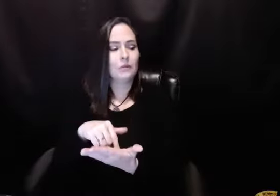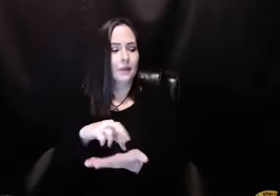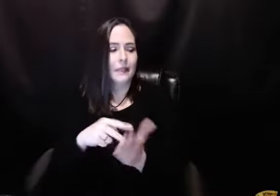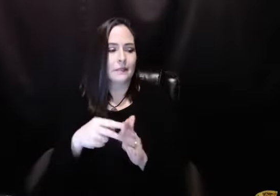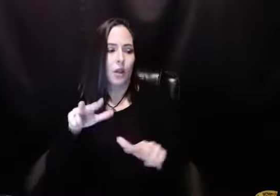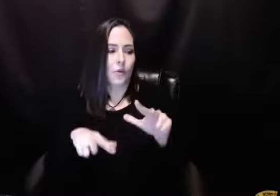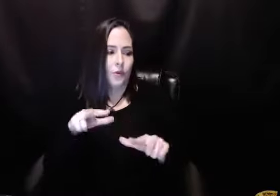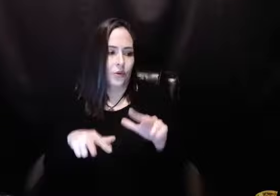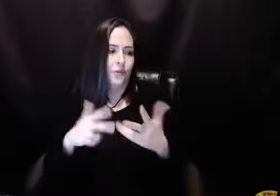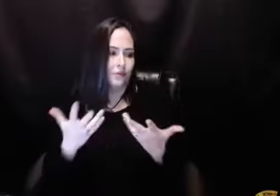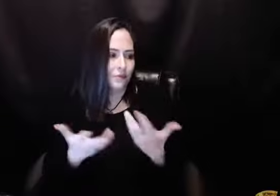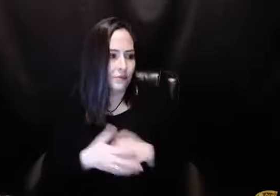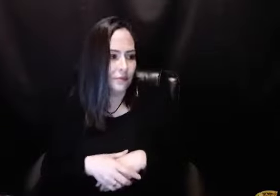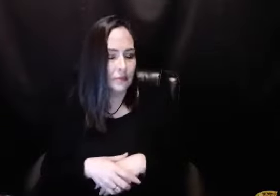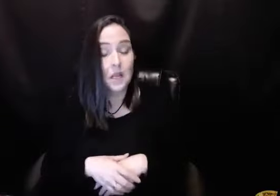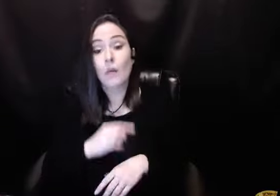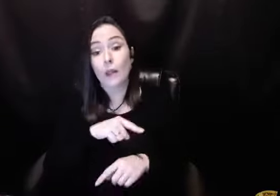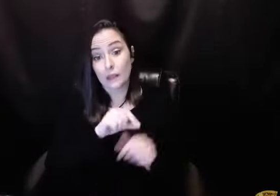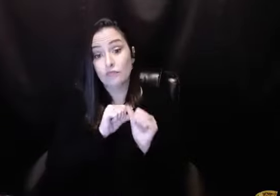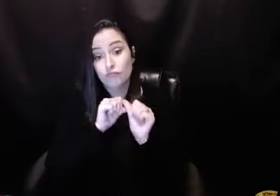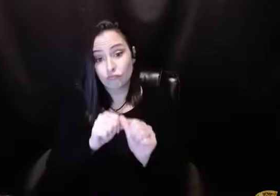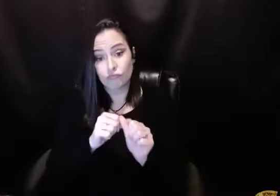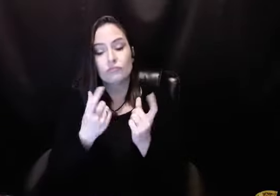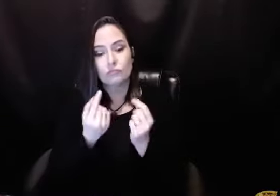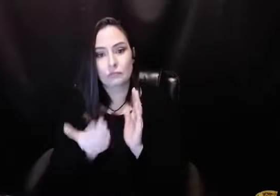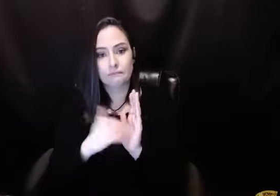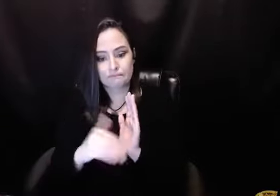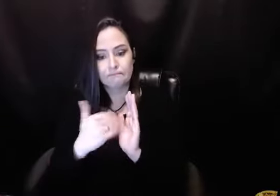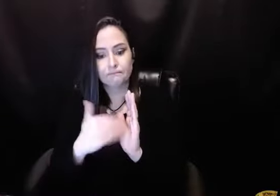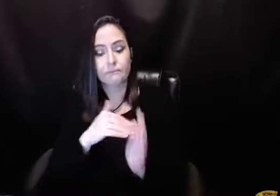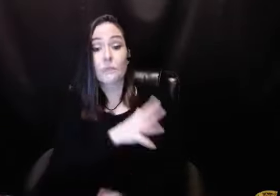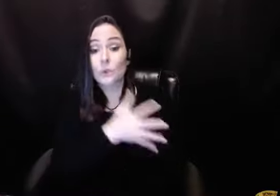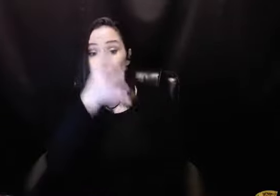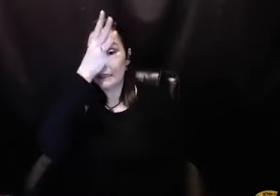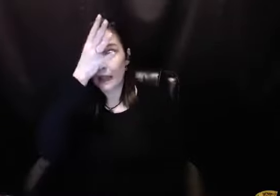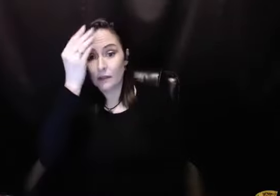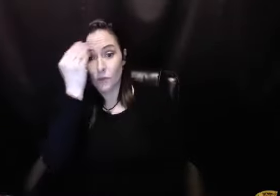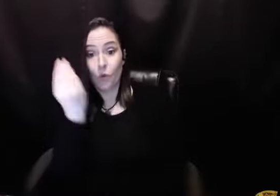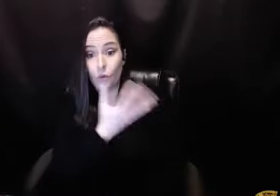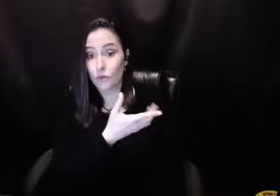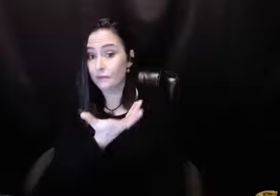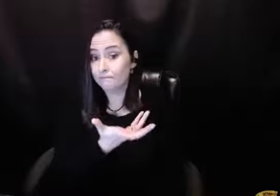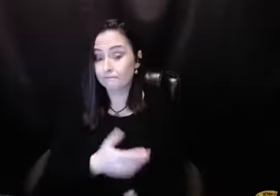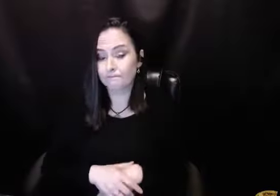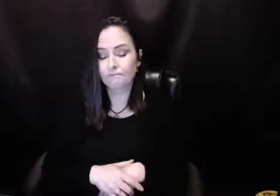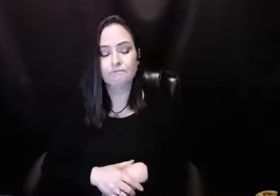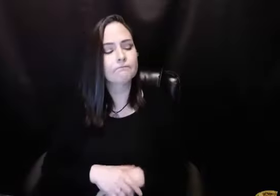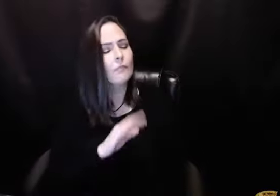It's something you haven't done. It's something new. New stuff is always uncomfortable. But he continued on. And then